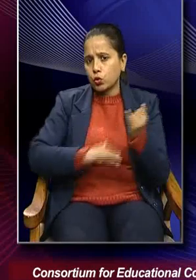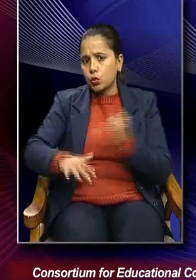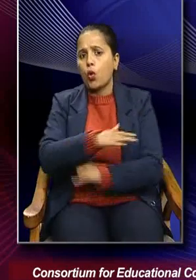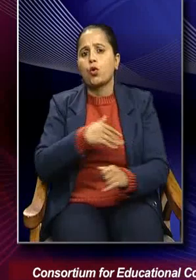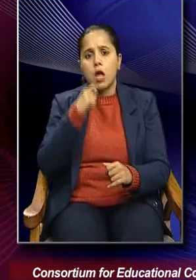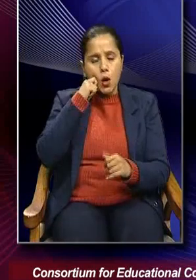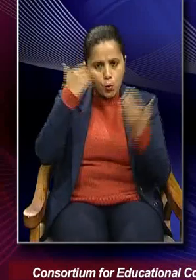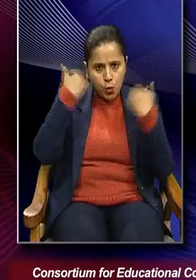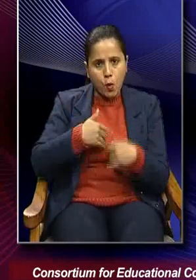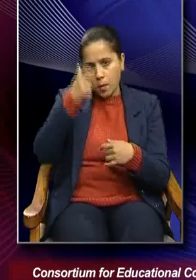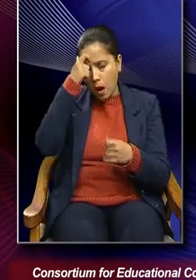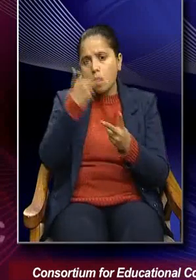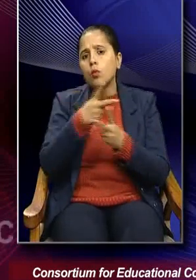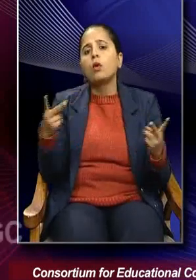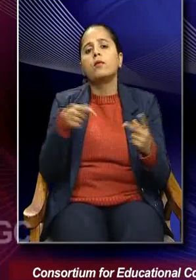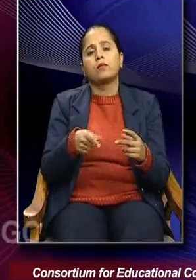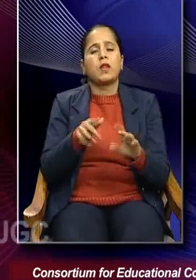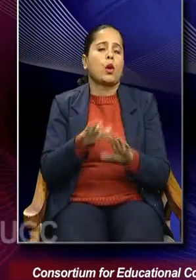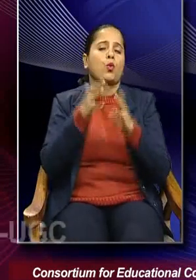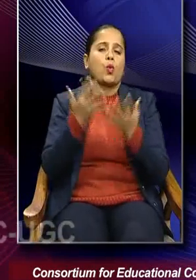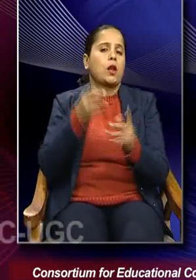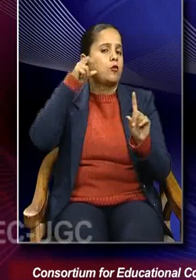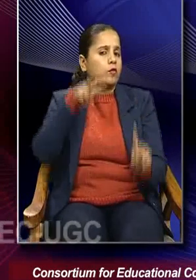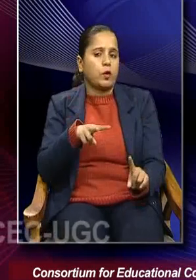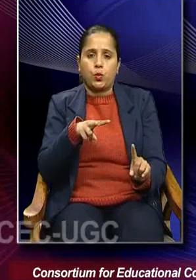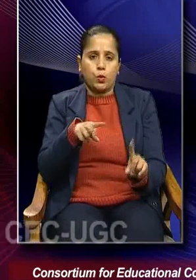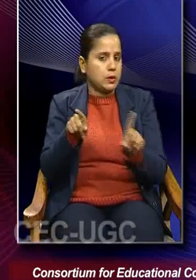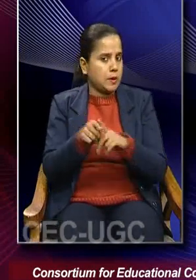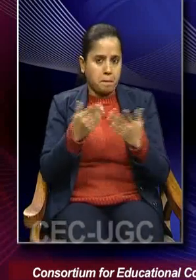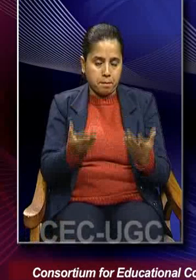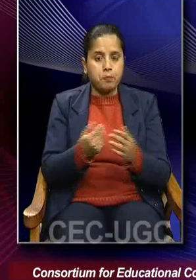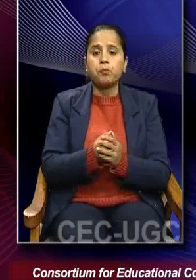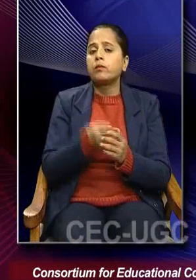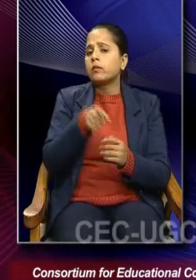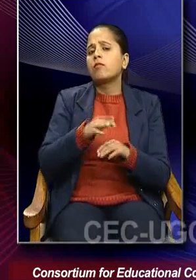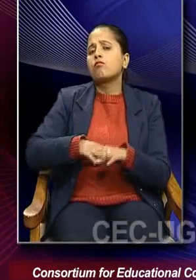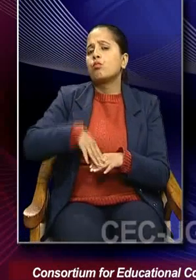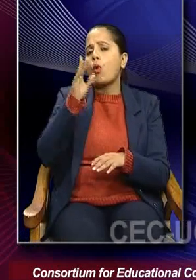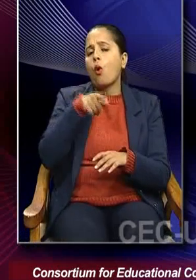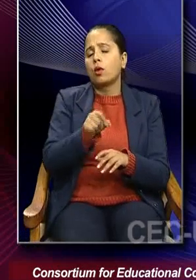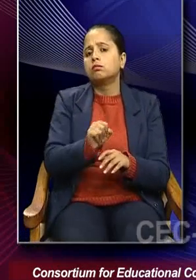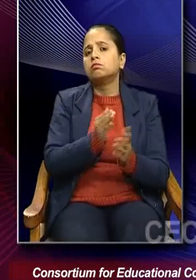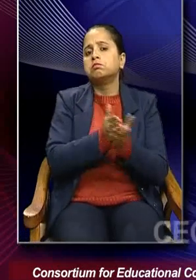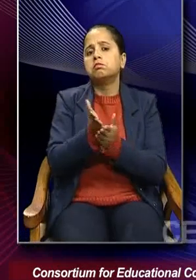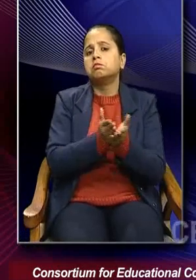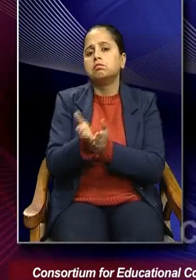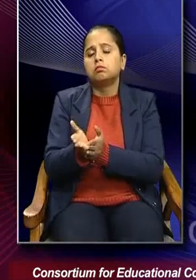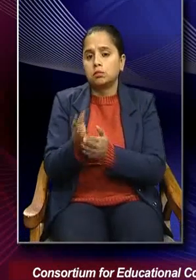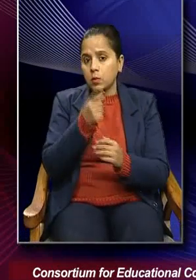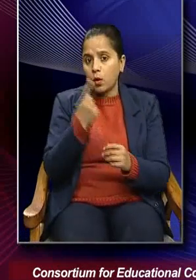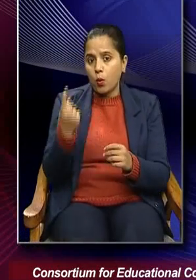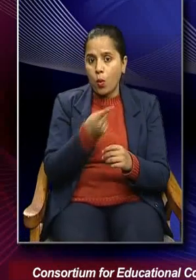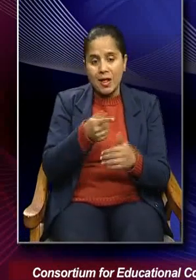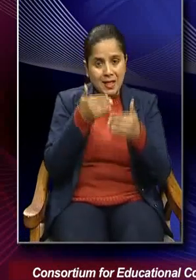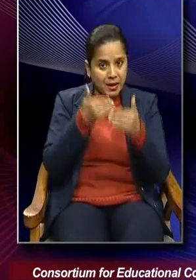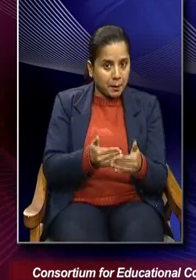issues. It's a worldview in itself. It is more than its method. And it's not kind of